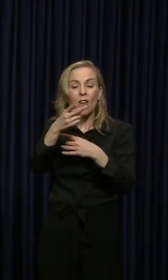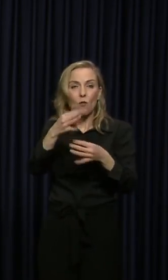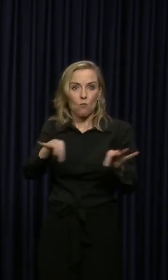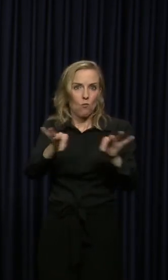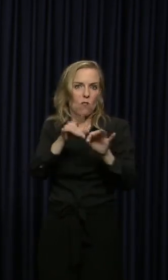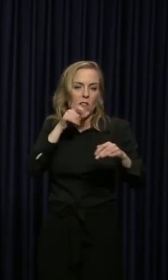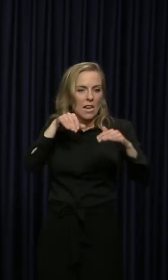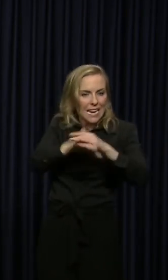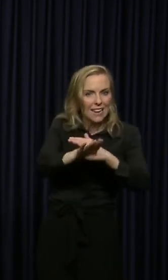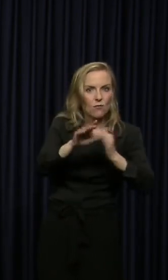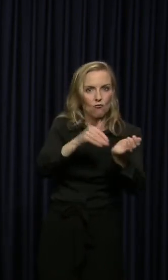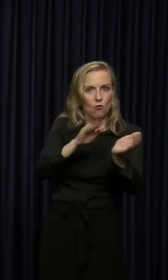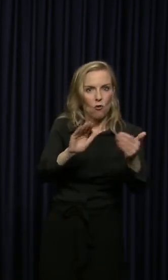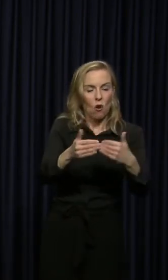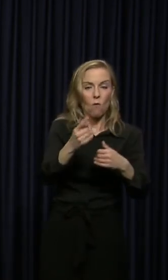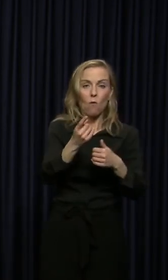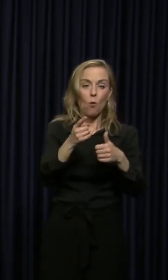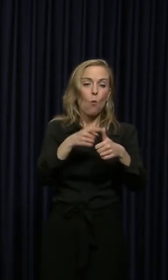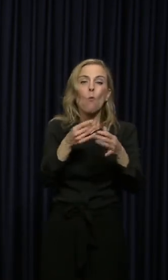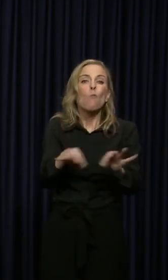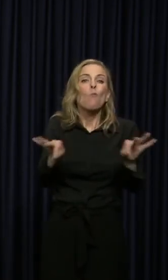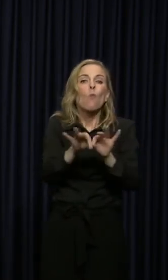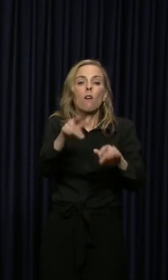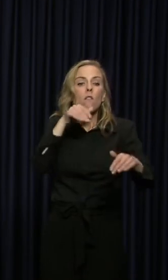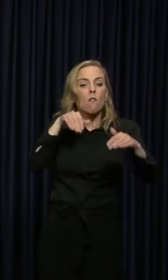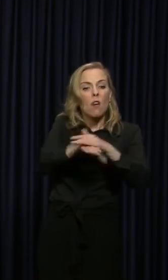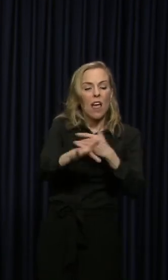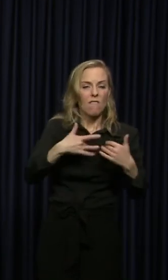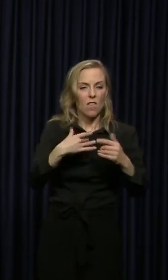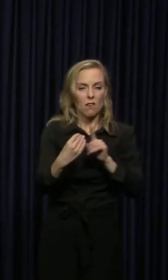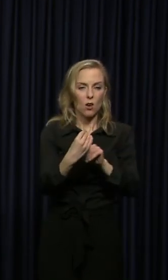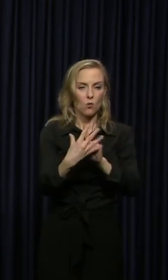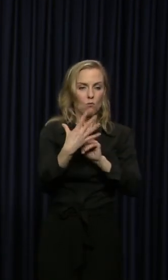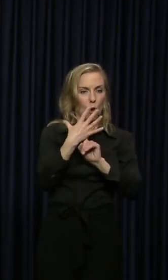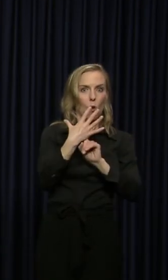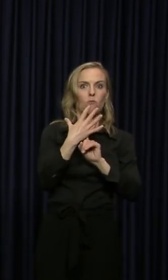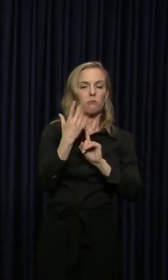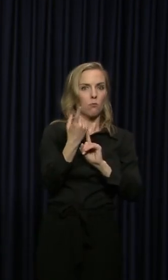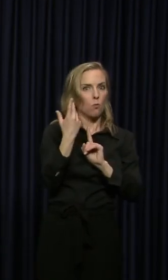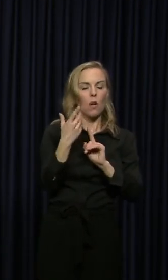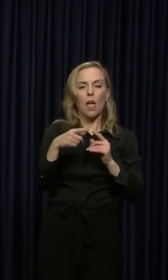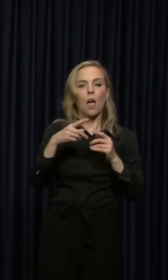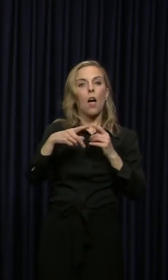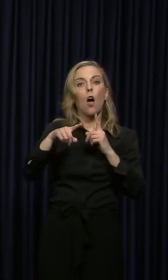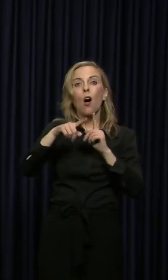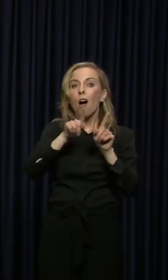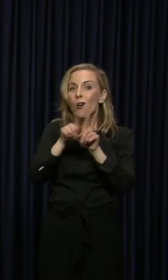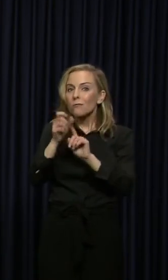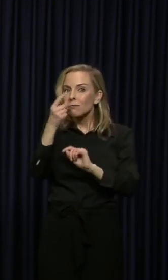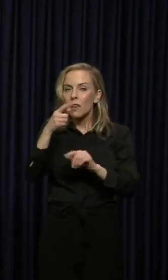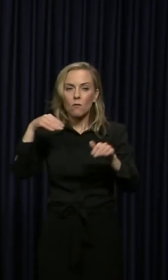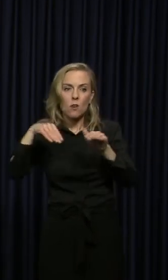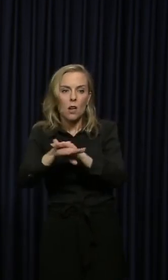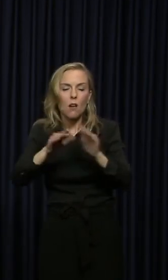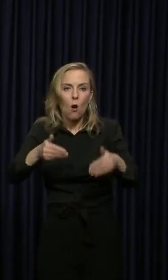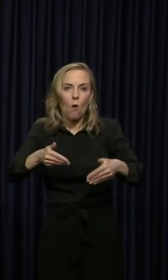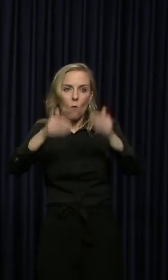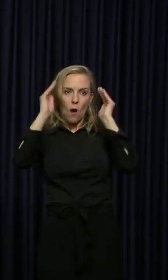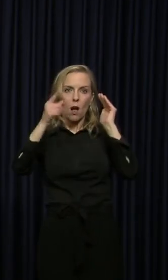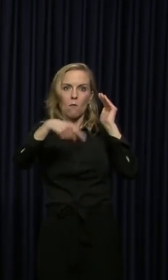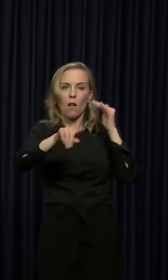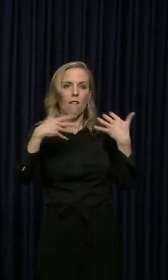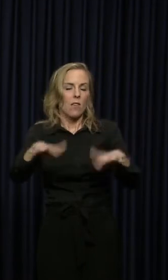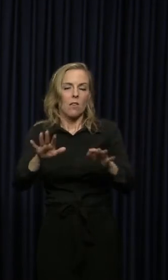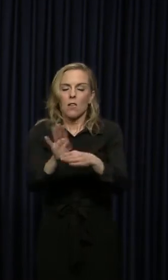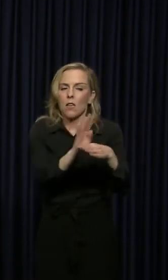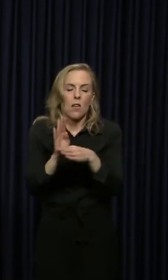to a place where you might be exposed. And number two, you're not going to overwhelm our health care capacity. So we want you to take advantage of that. But